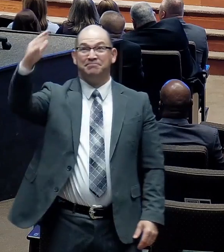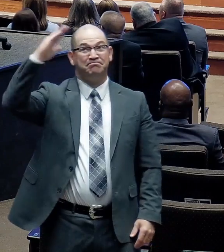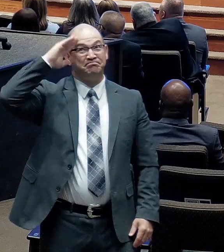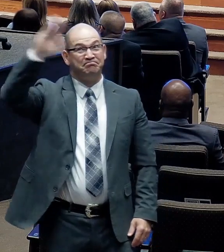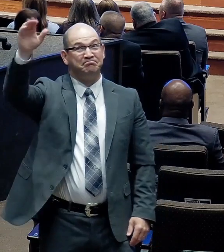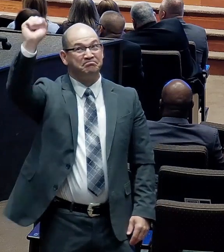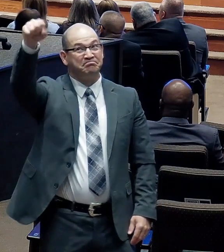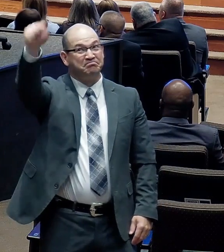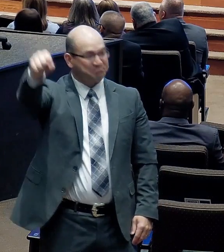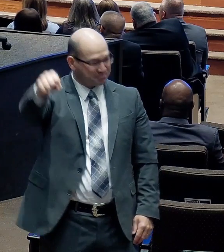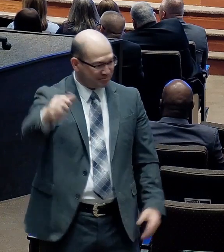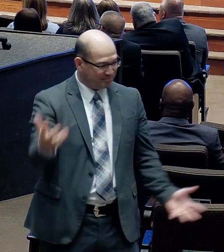somebody could do for them.